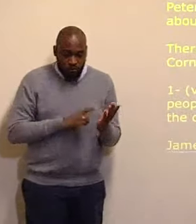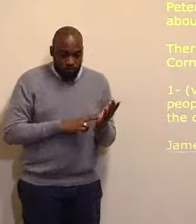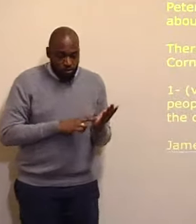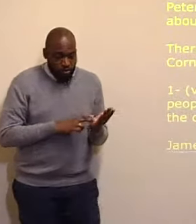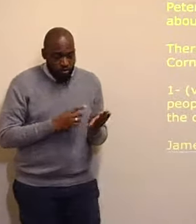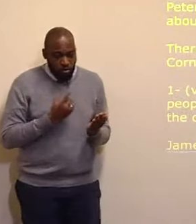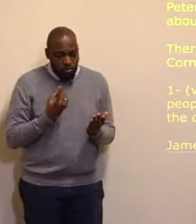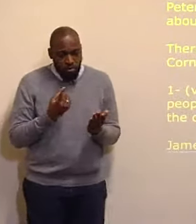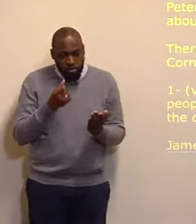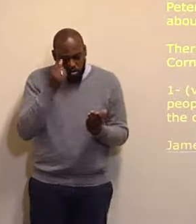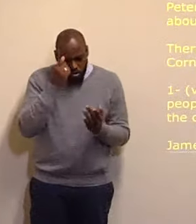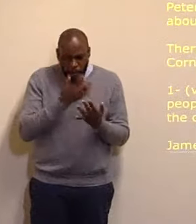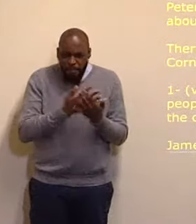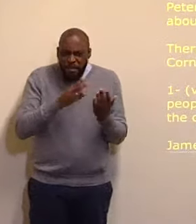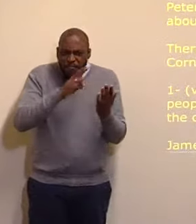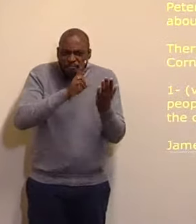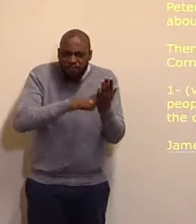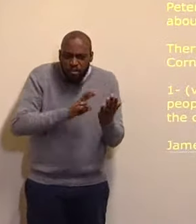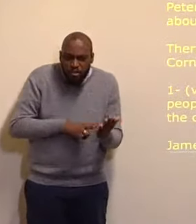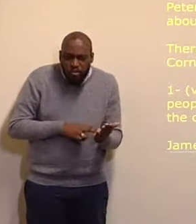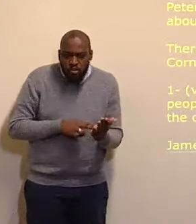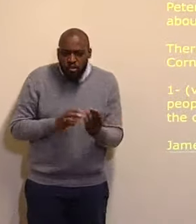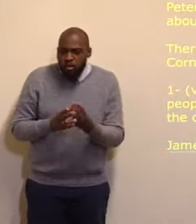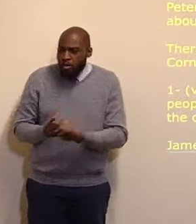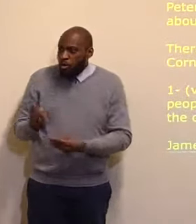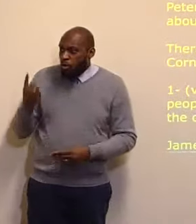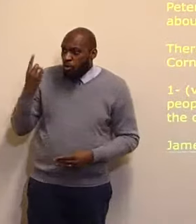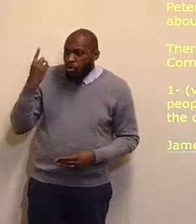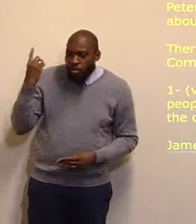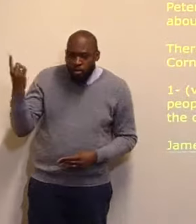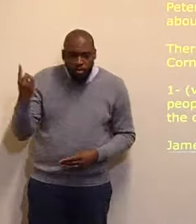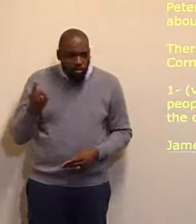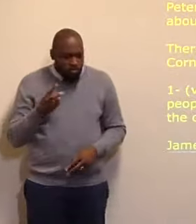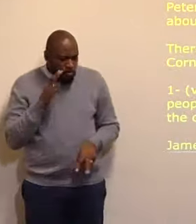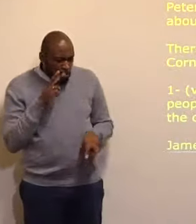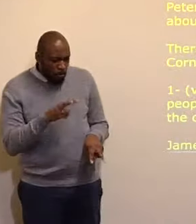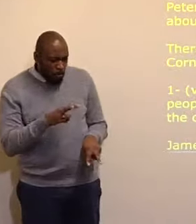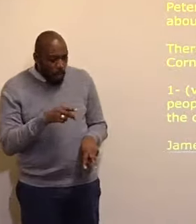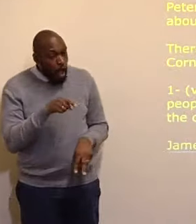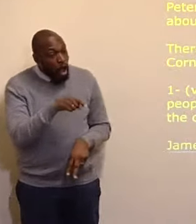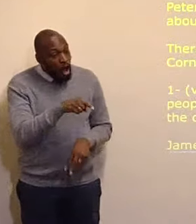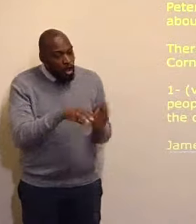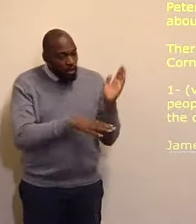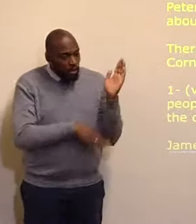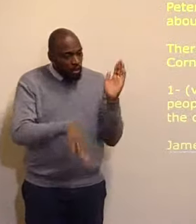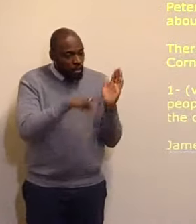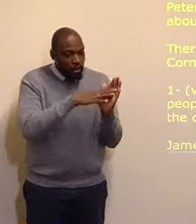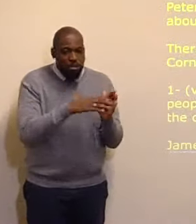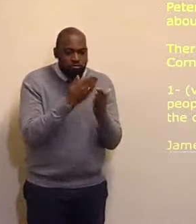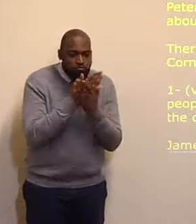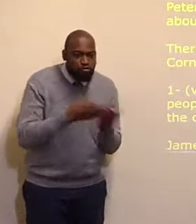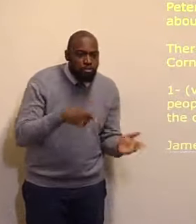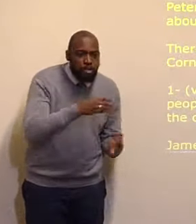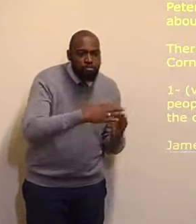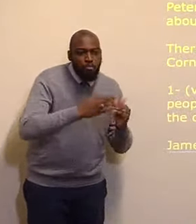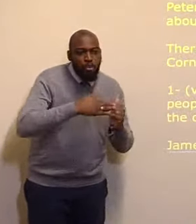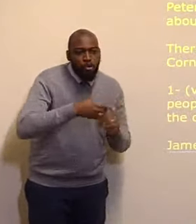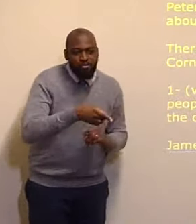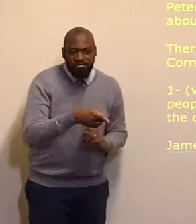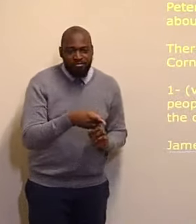passages, in the Bible, God does not know, who the person is. And look at the verse, that he formed, then Peter opened